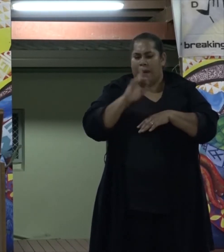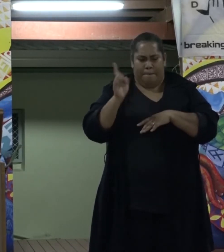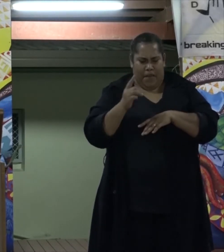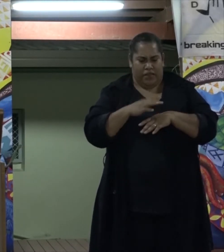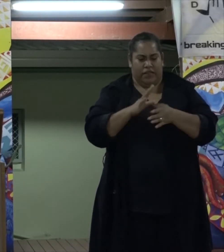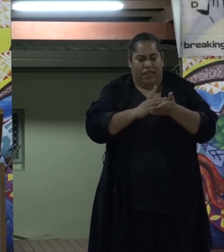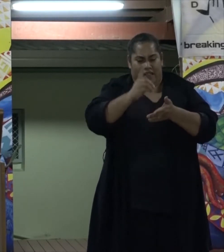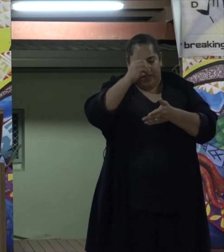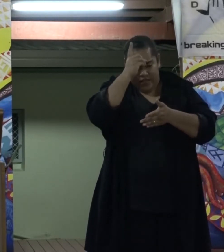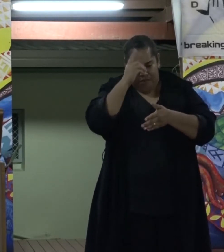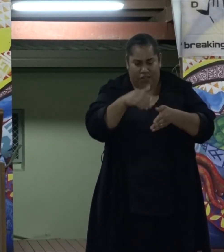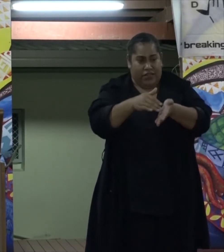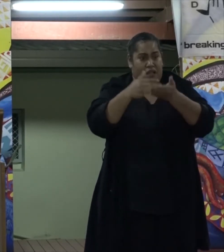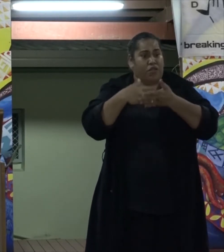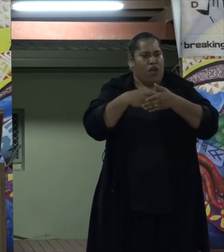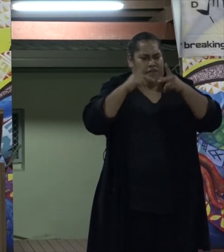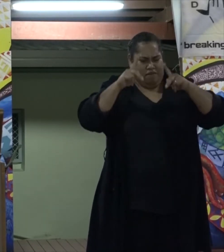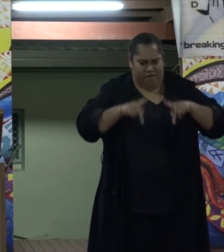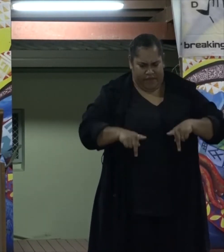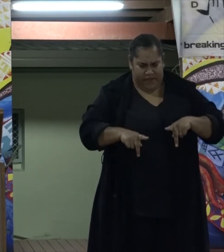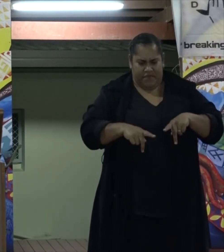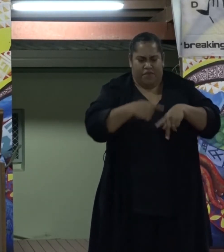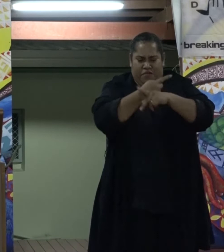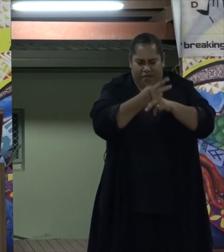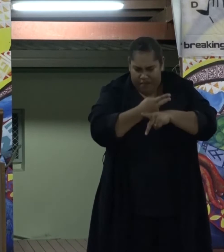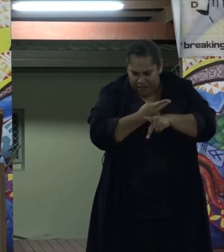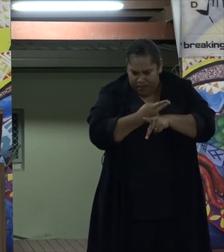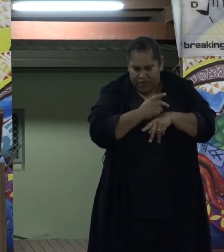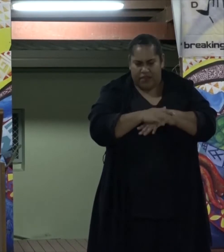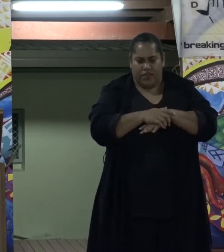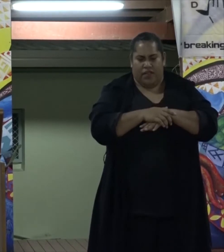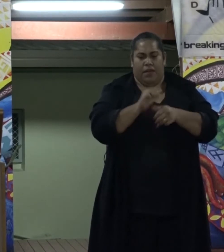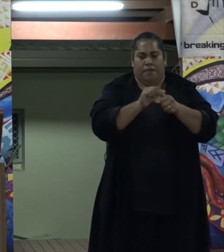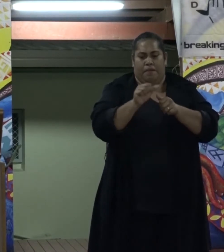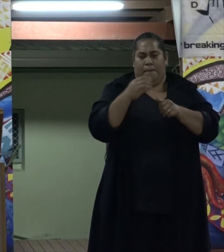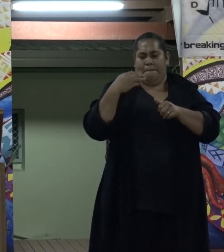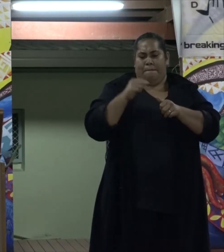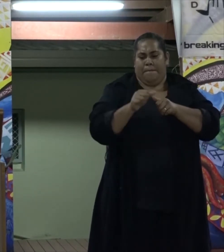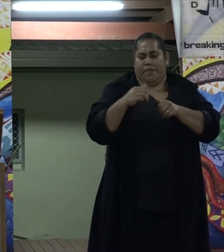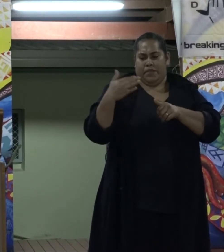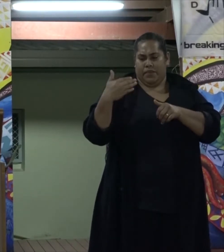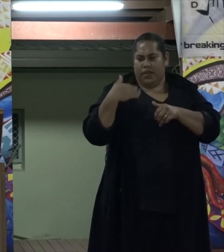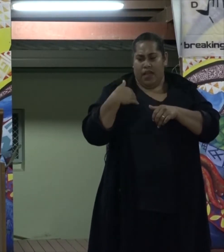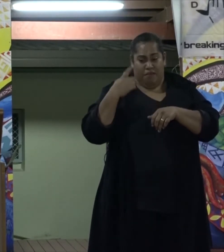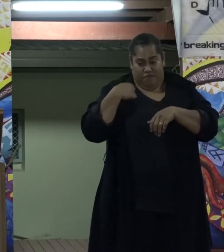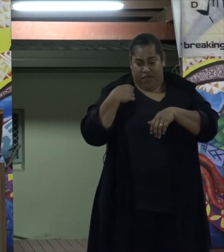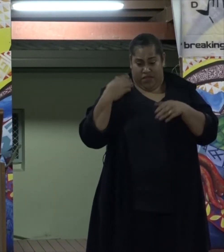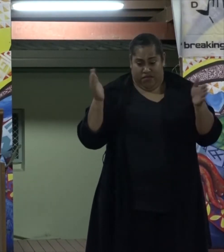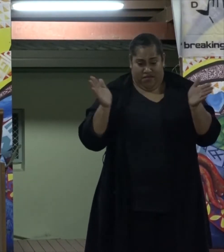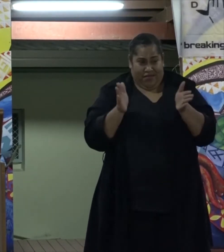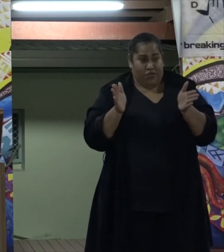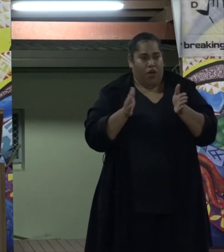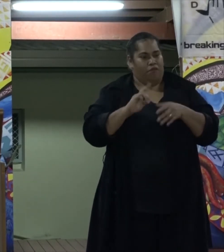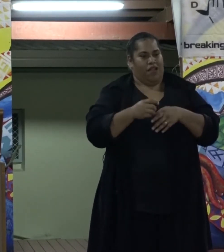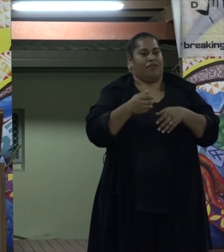academic performance, physical fitness and productivity, and better health. I might look frail and small, but I was born to